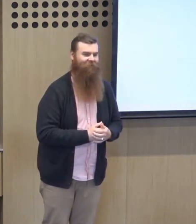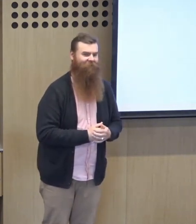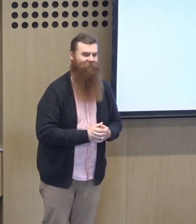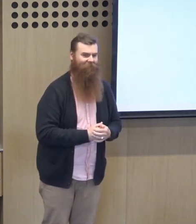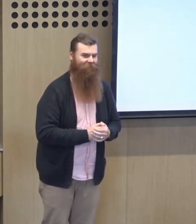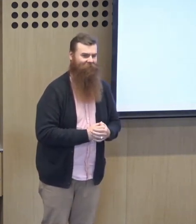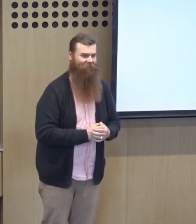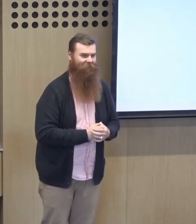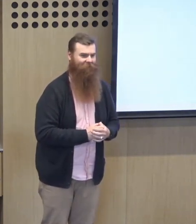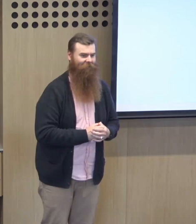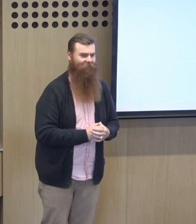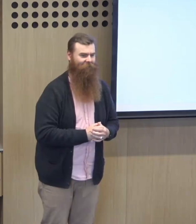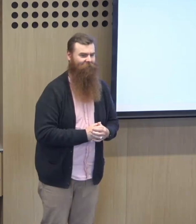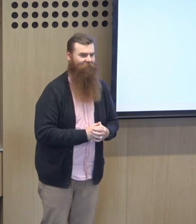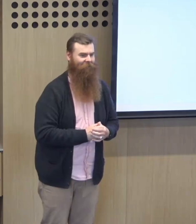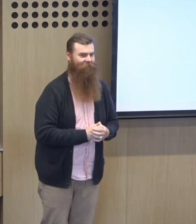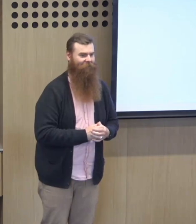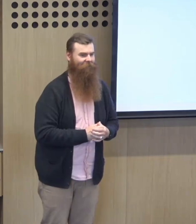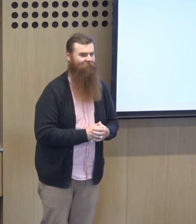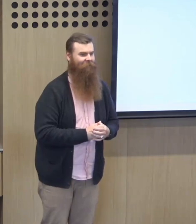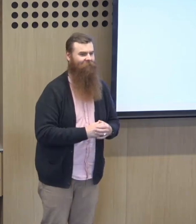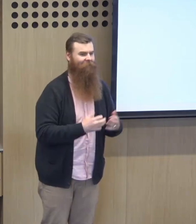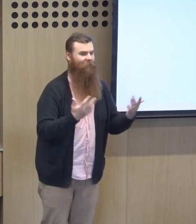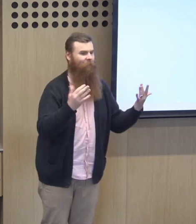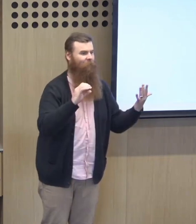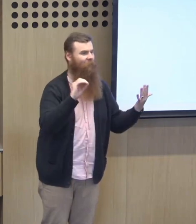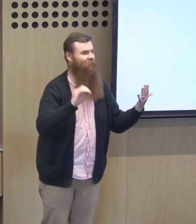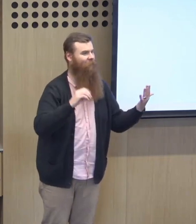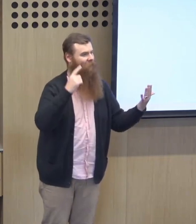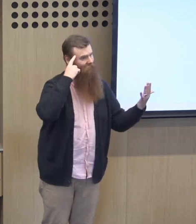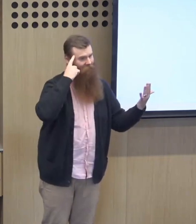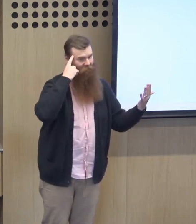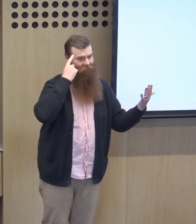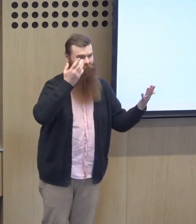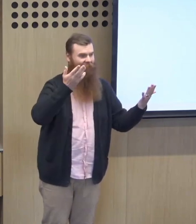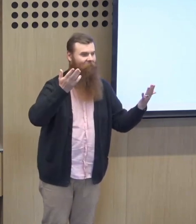hearing parents are deaf? Can I get a show of hands? What you might think? What sort of percentage do you think?